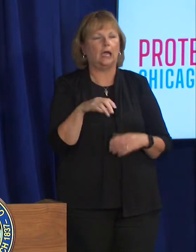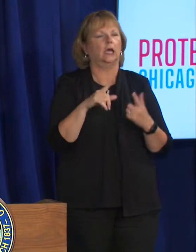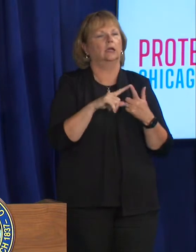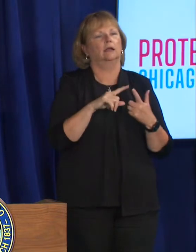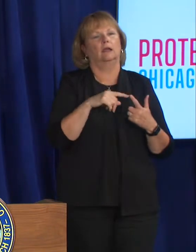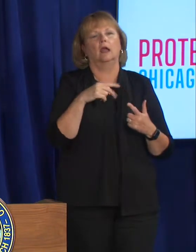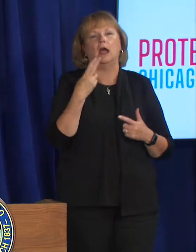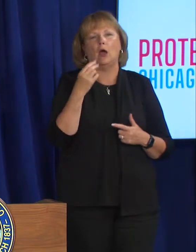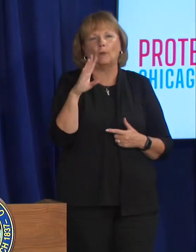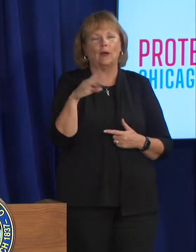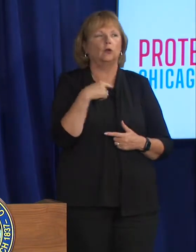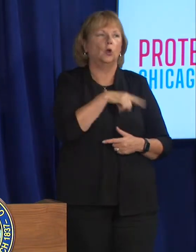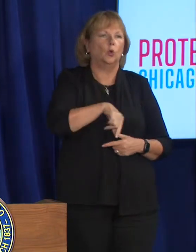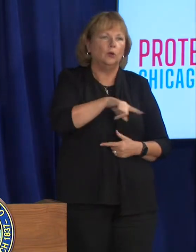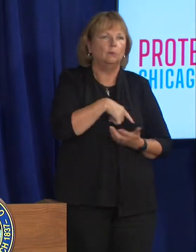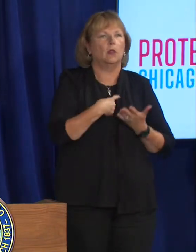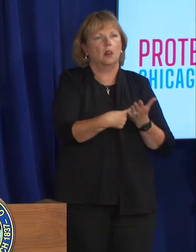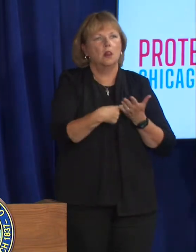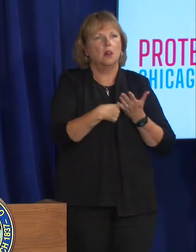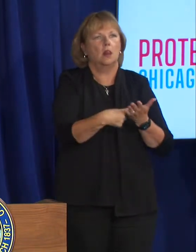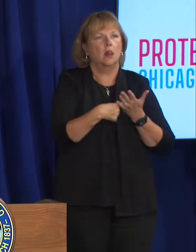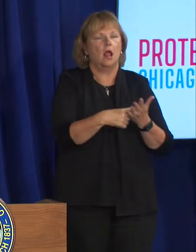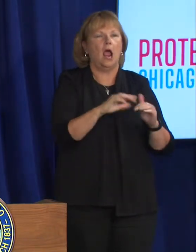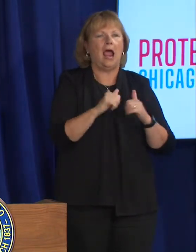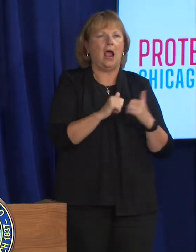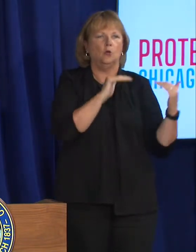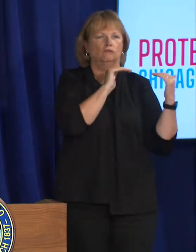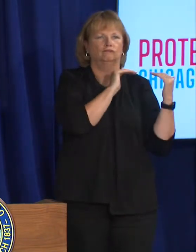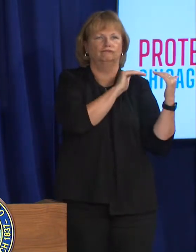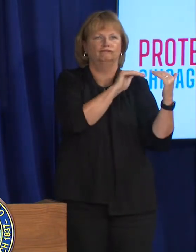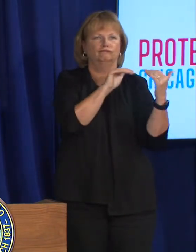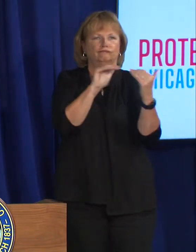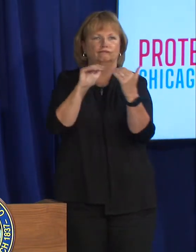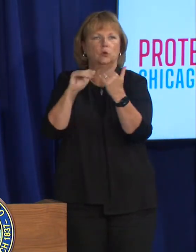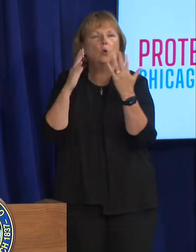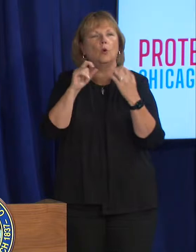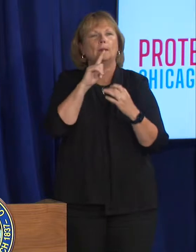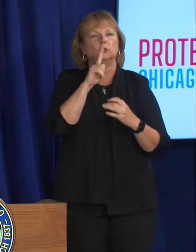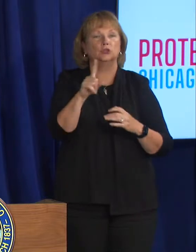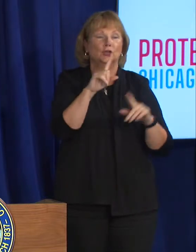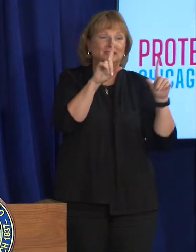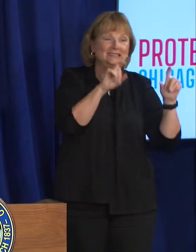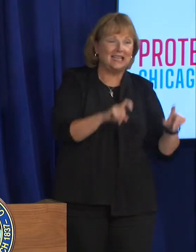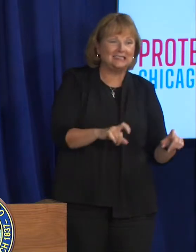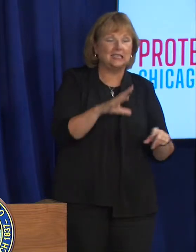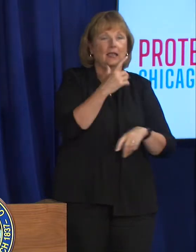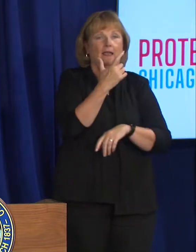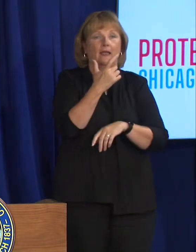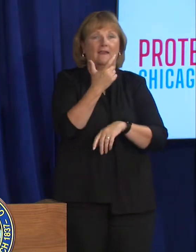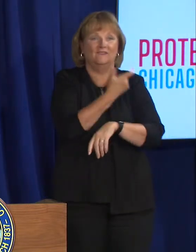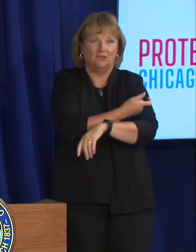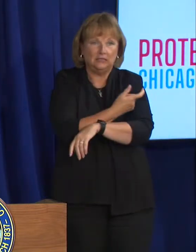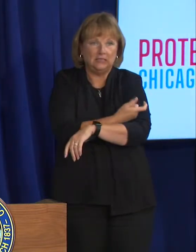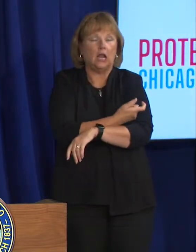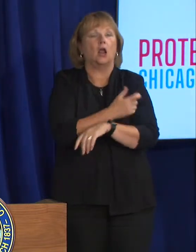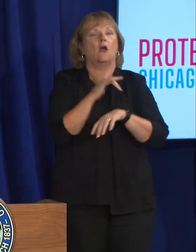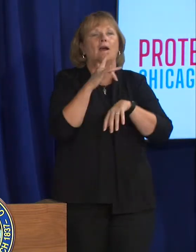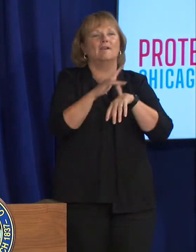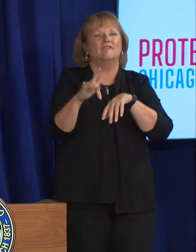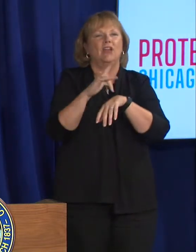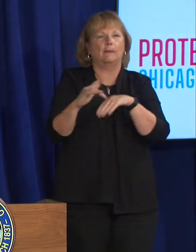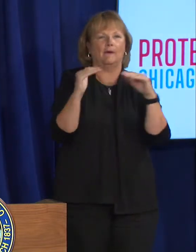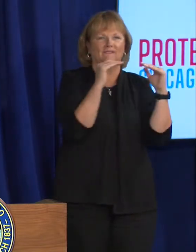constantly talking about the equity issues here so that we can make sure that both testing and vaccination are available